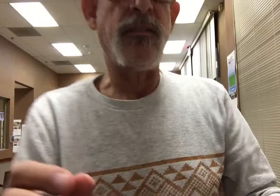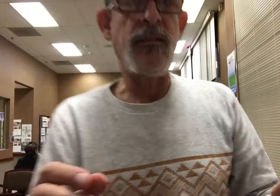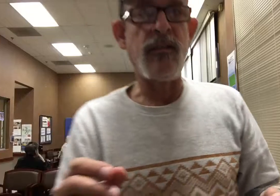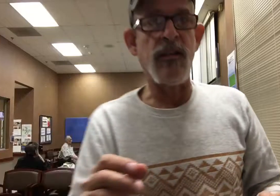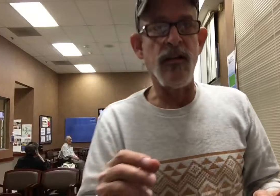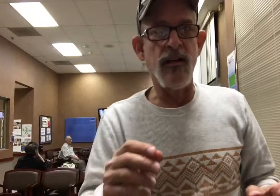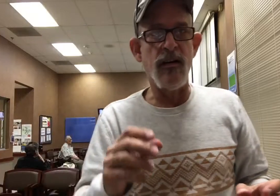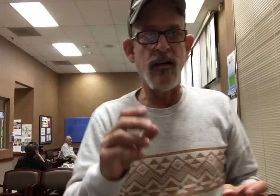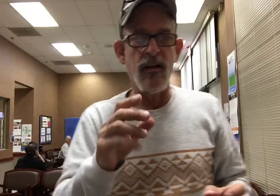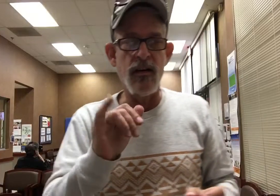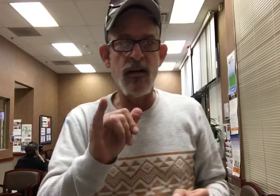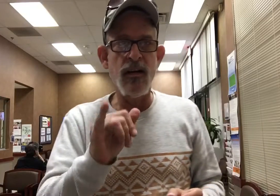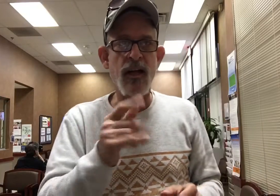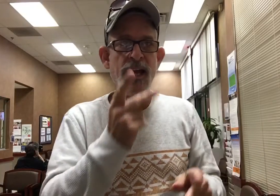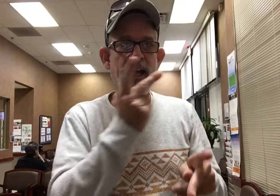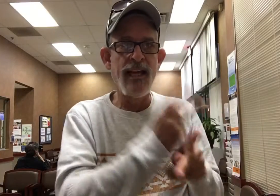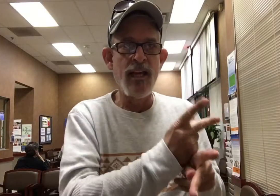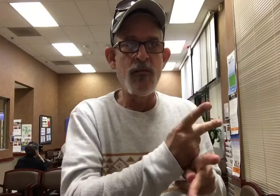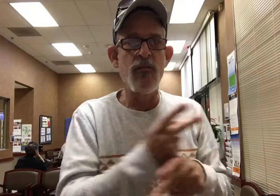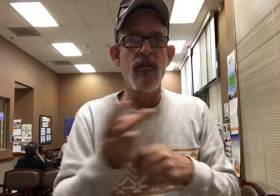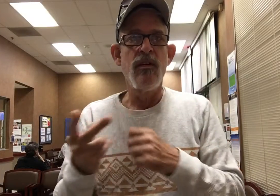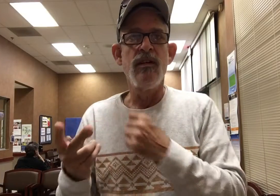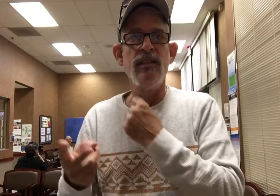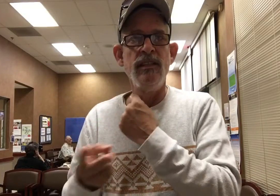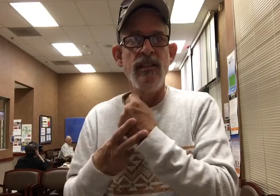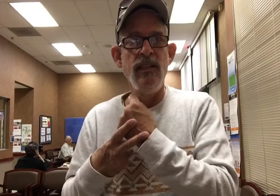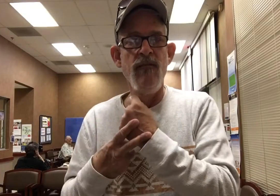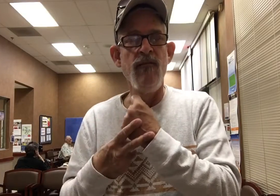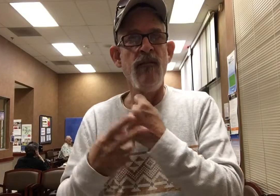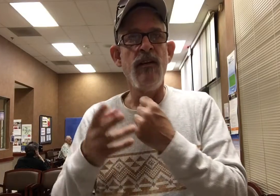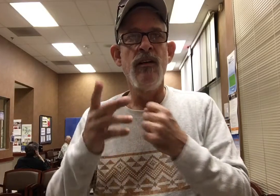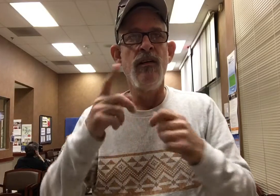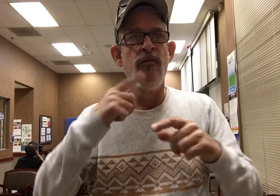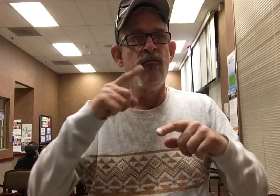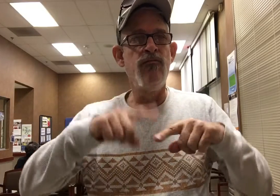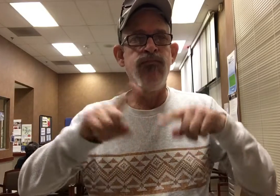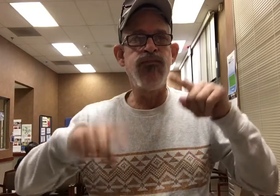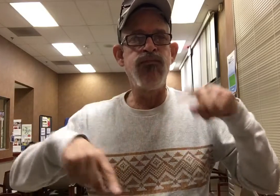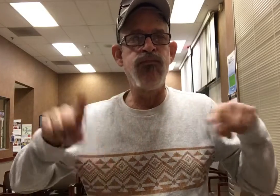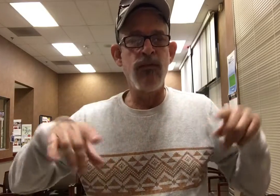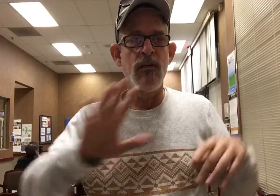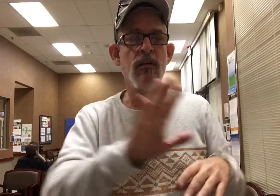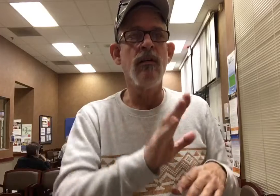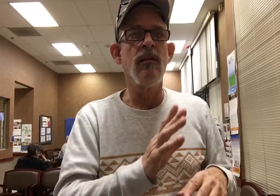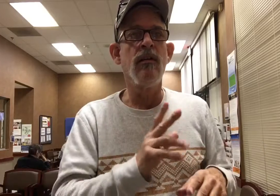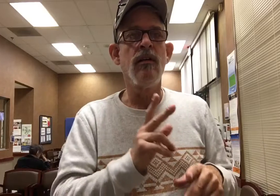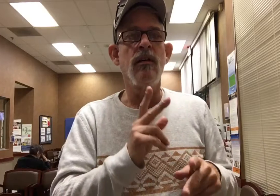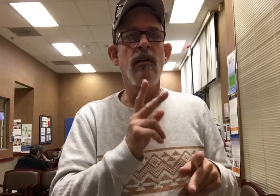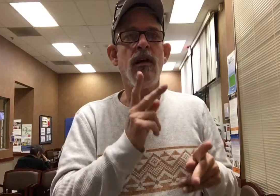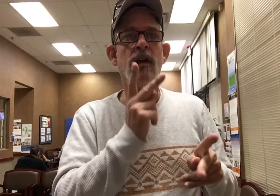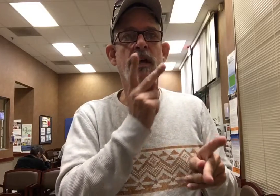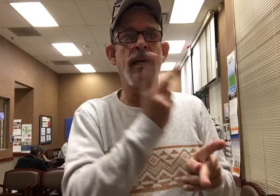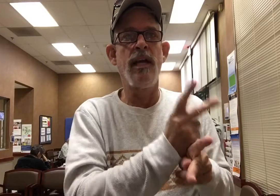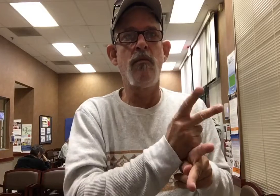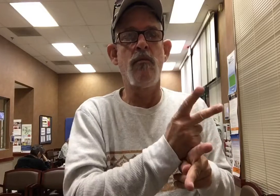Three-by-day, one-of-a-kind joint you've got to check out. They're taking a flavor 10 U-turn at night. Ridiculous. Like, ridiculous, guys.